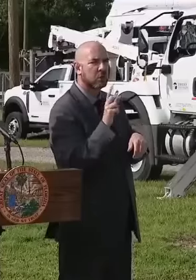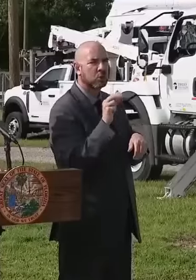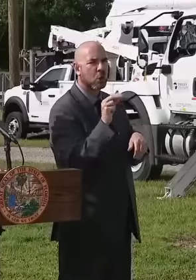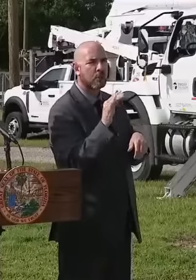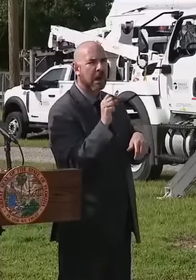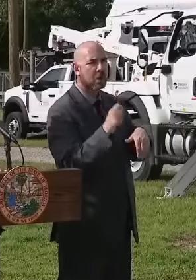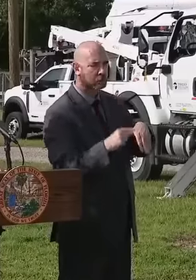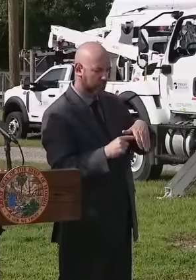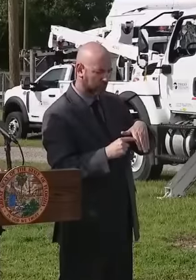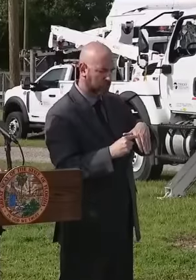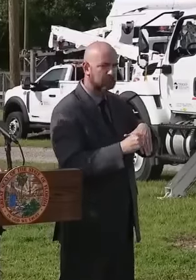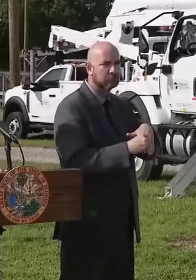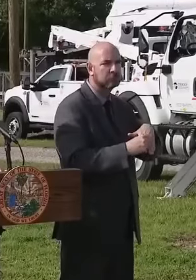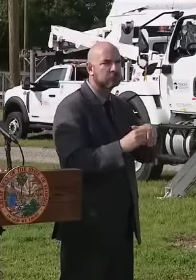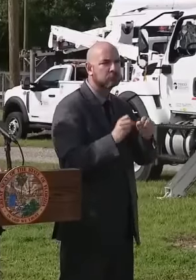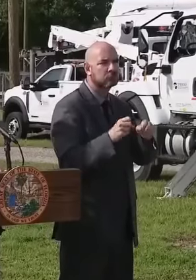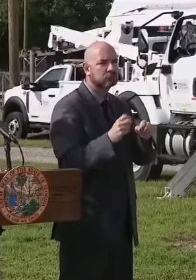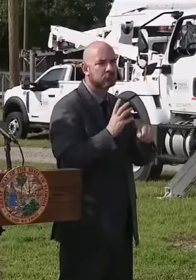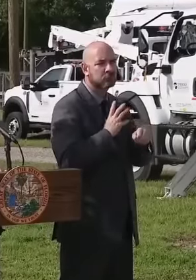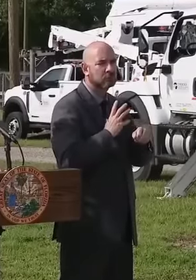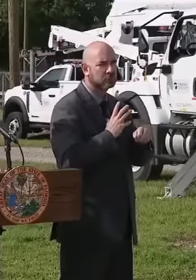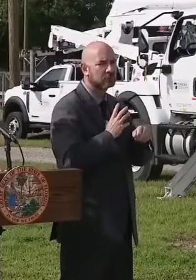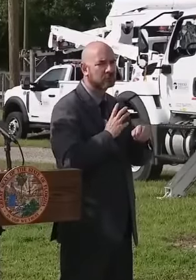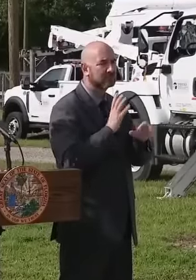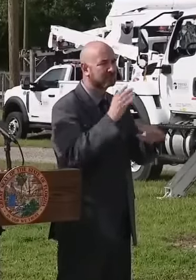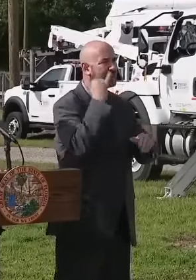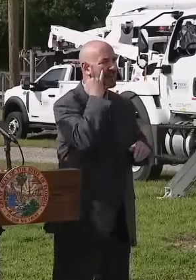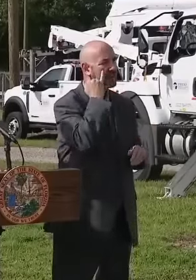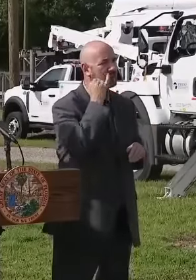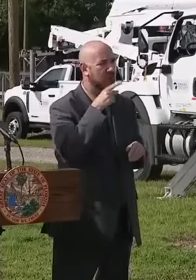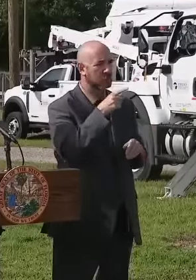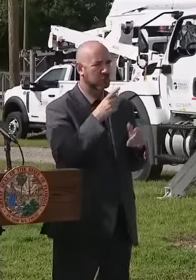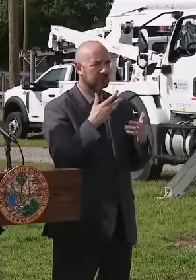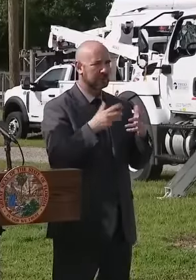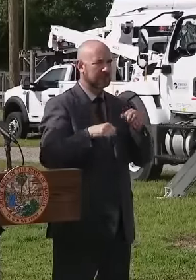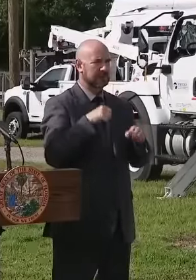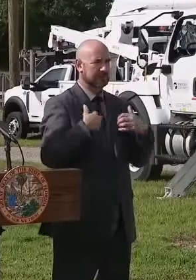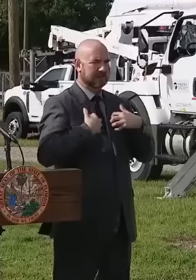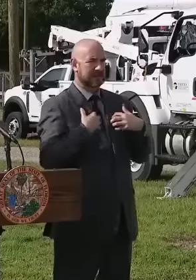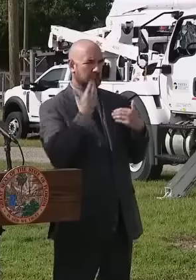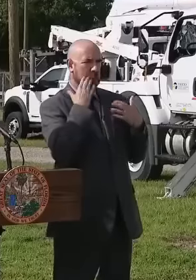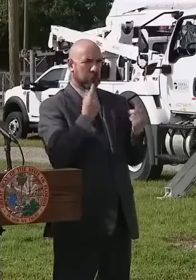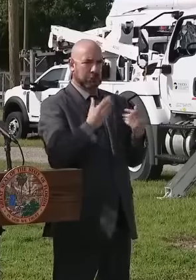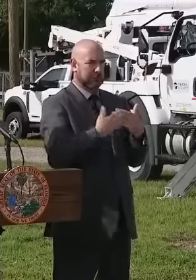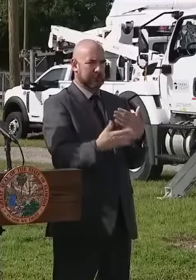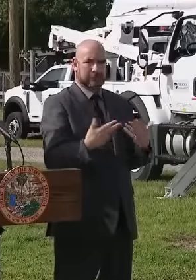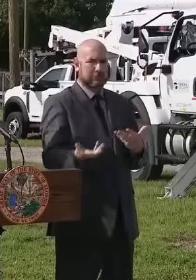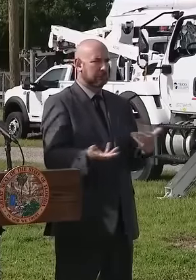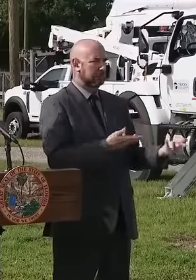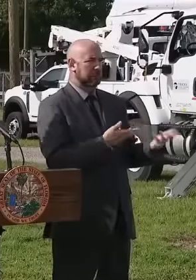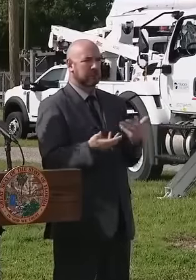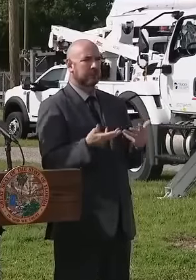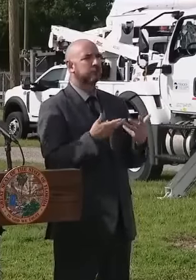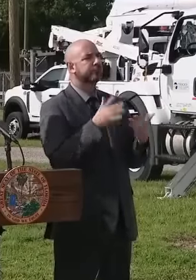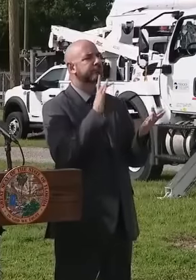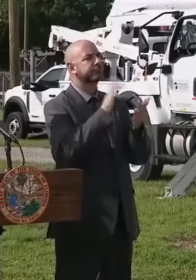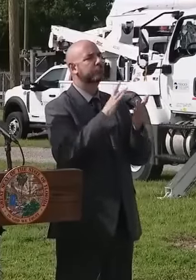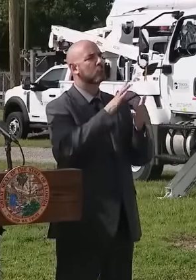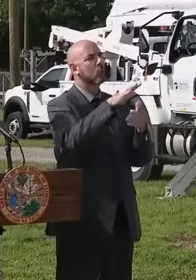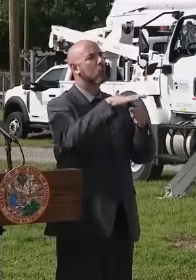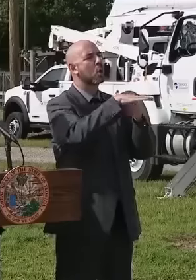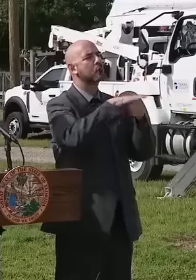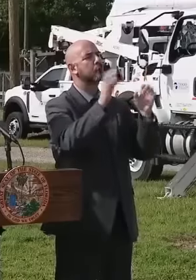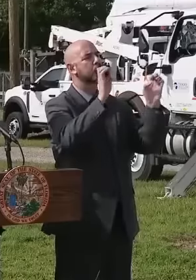about the next steps of what to do, please contact your local county emergency management office. Your yard should be debris-free now,